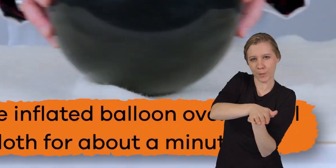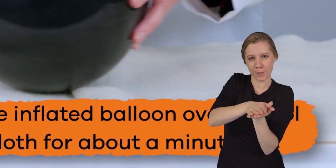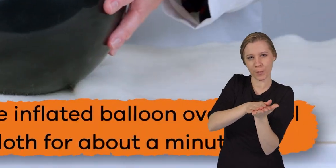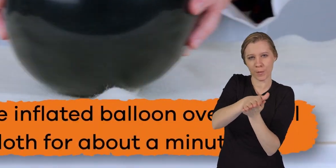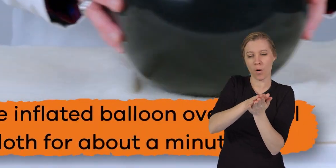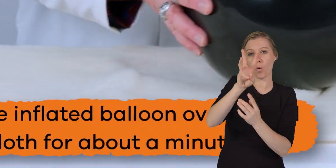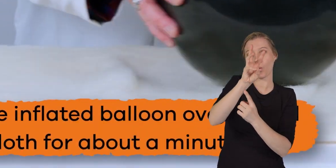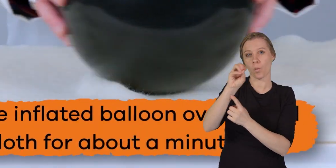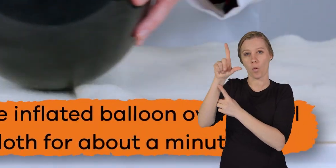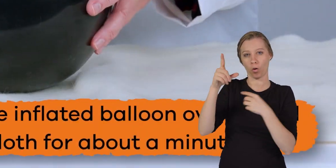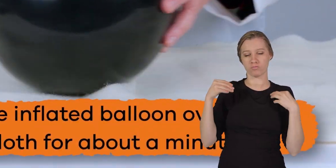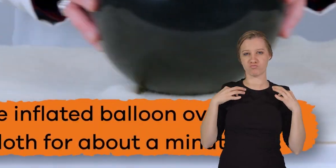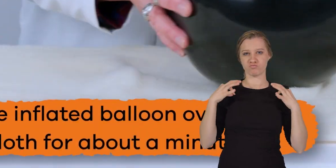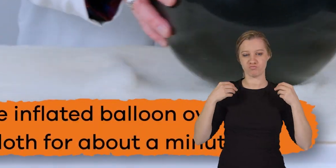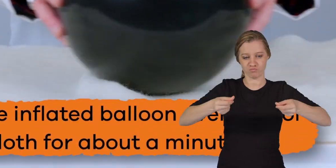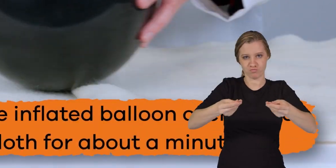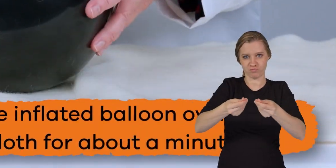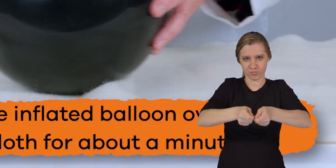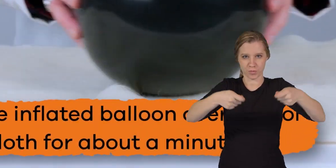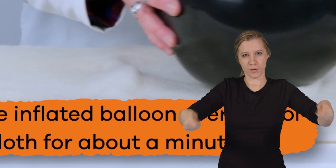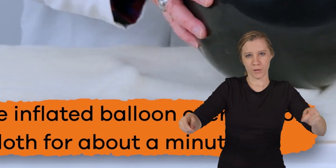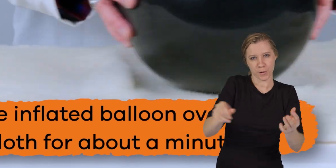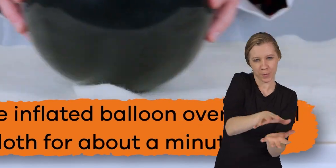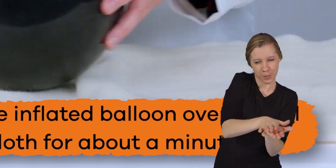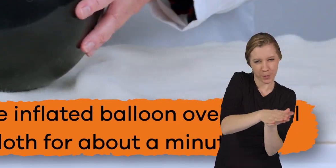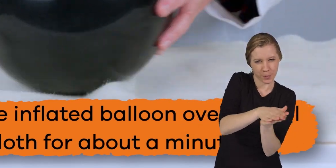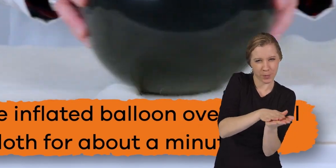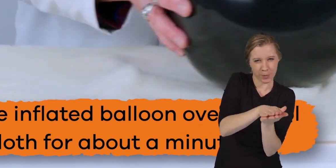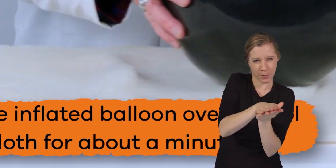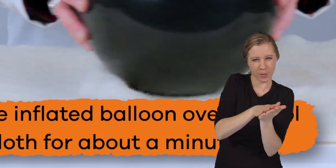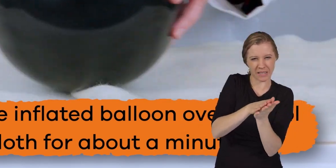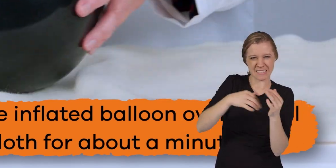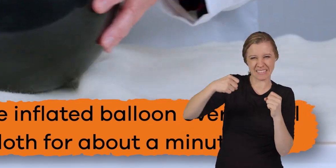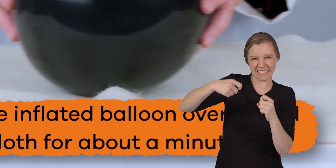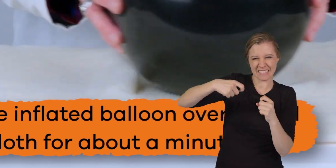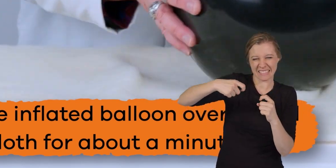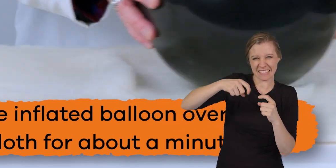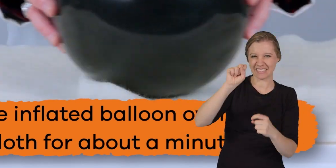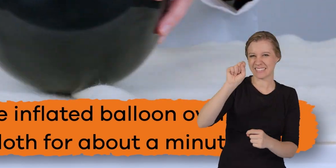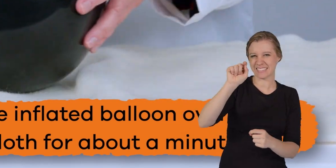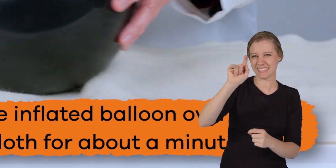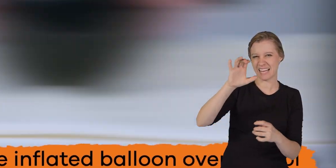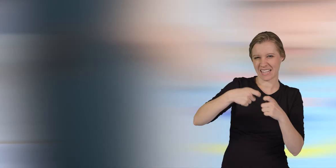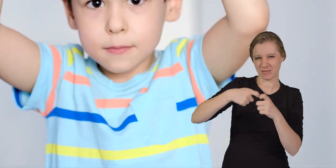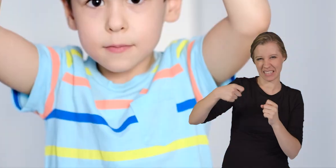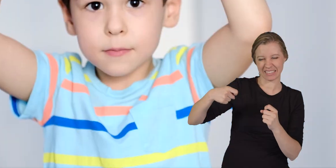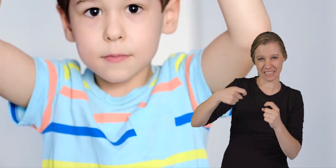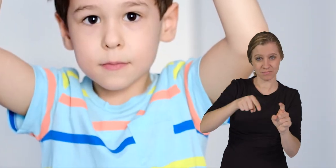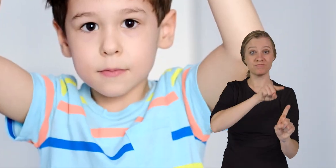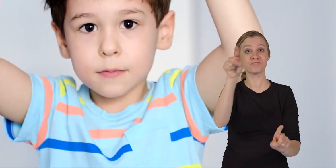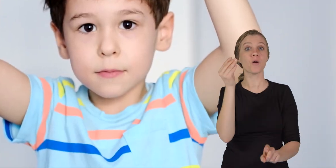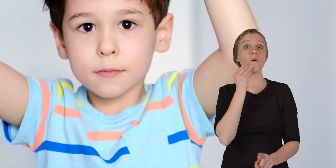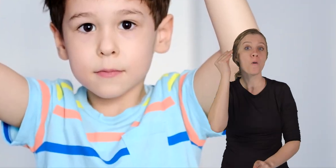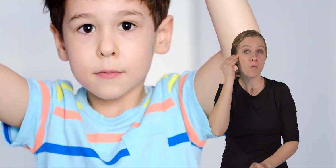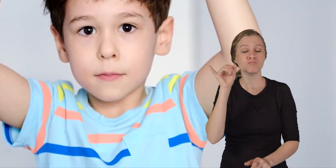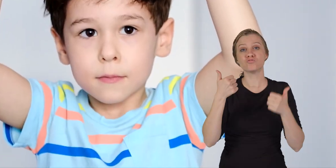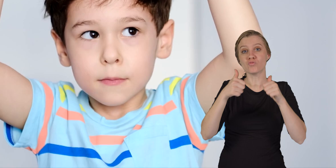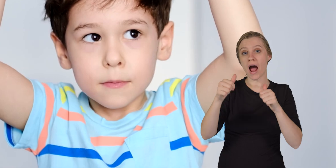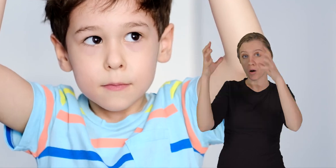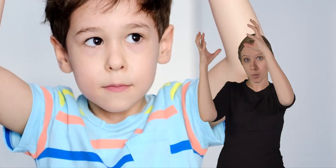balloon over a wool cloth for about a minute which builds up static electricity at home you can also try rubbing the